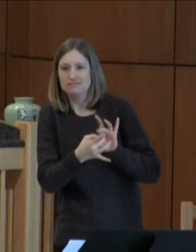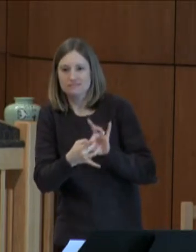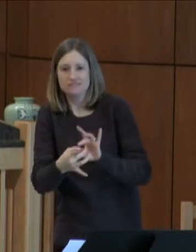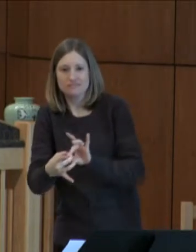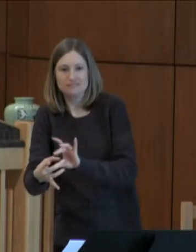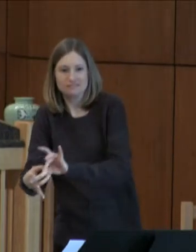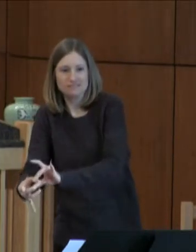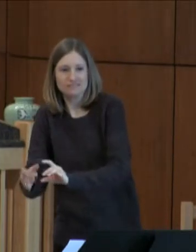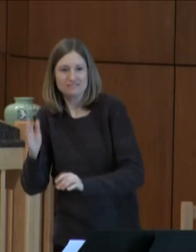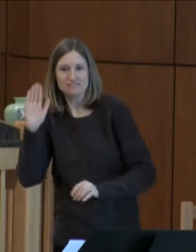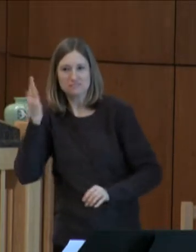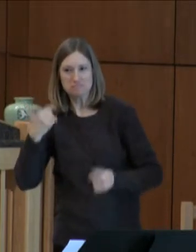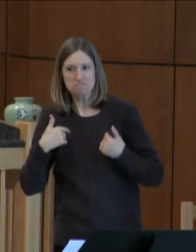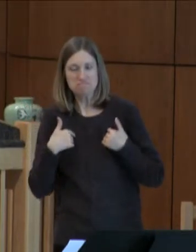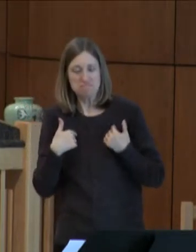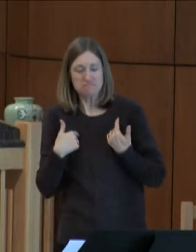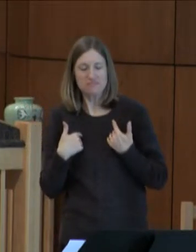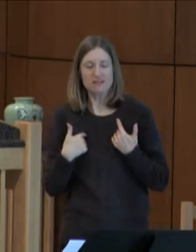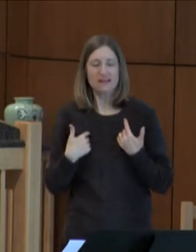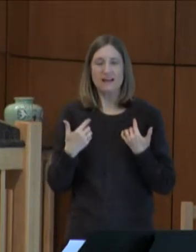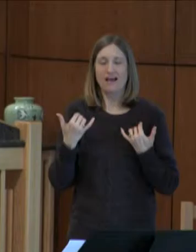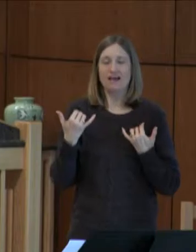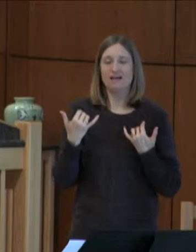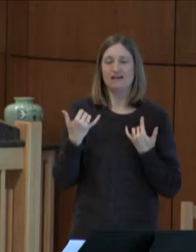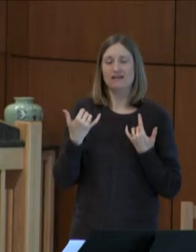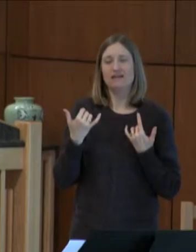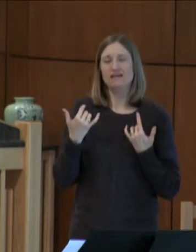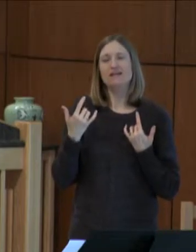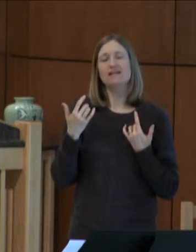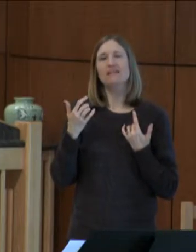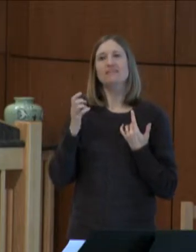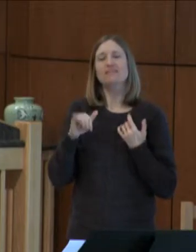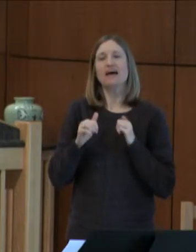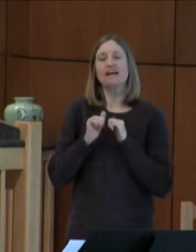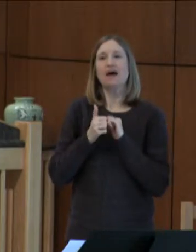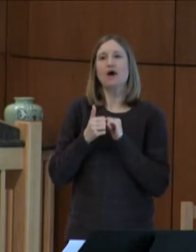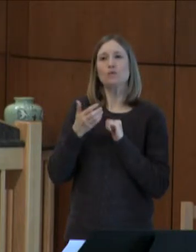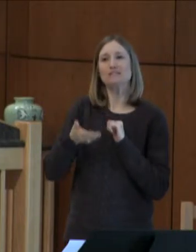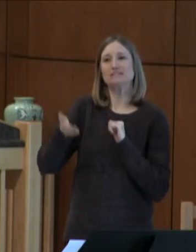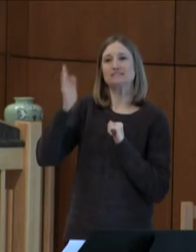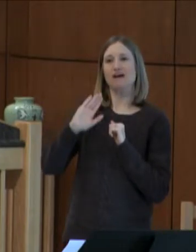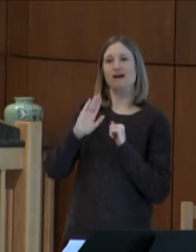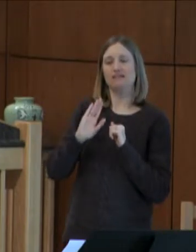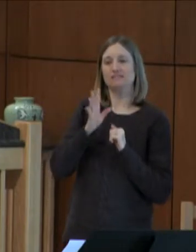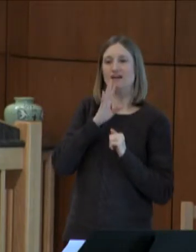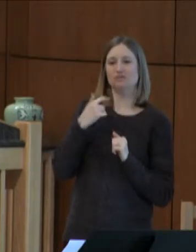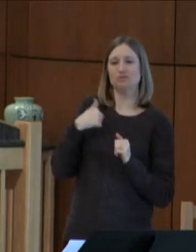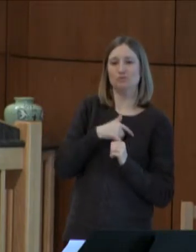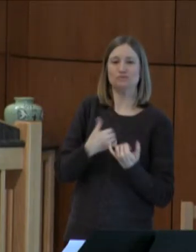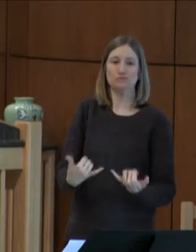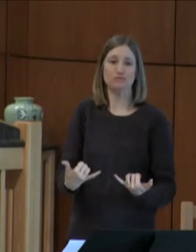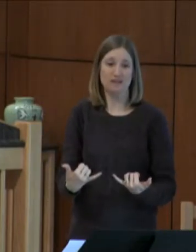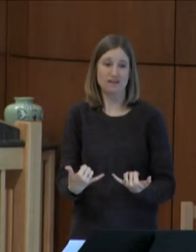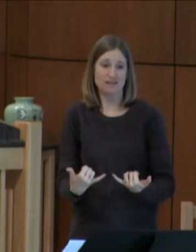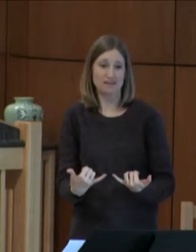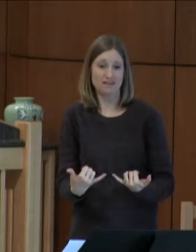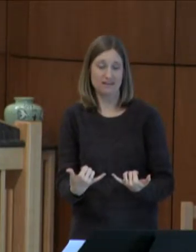to speak to. This is one of the ways that God speaks to us today.